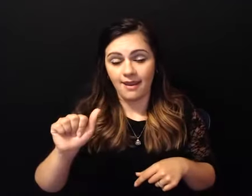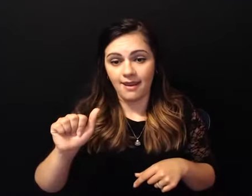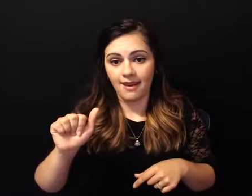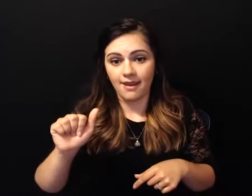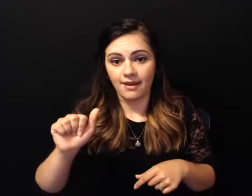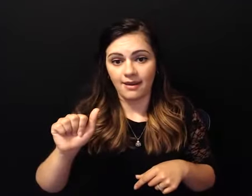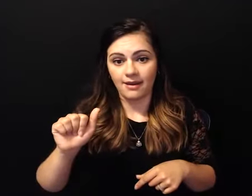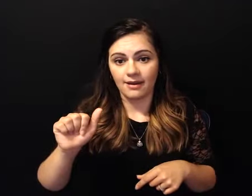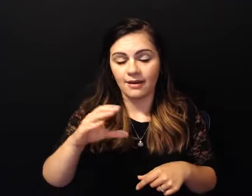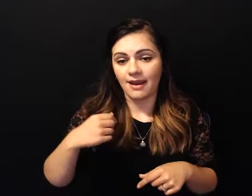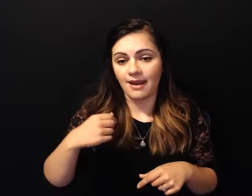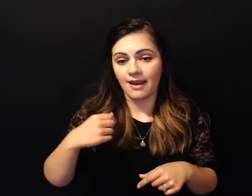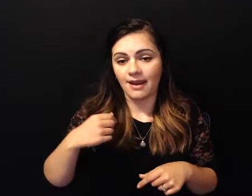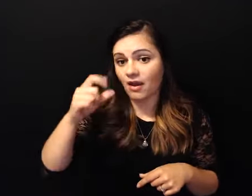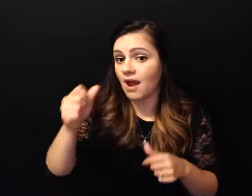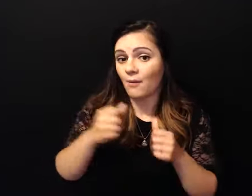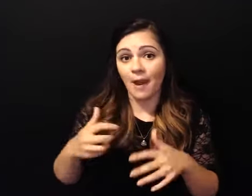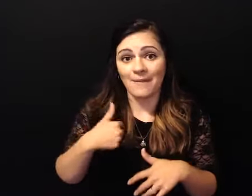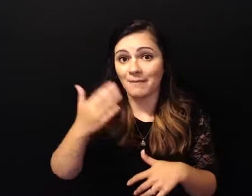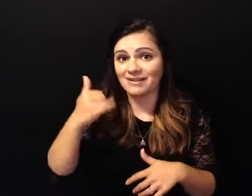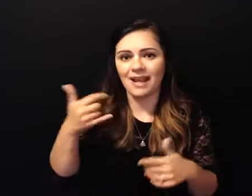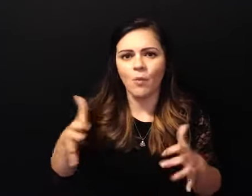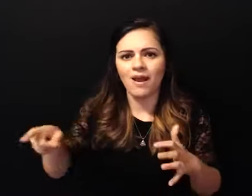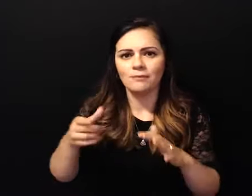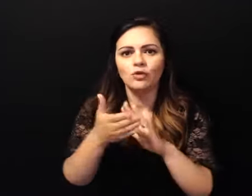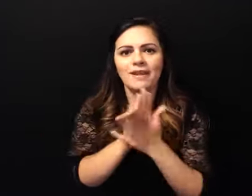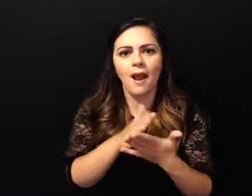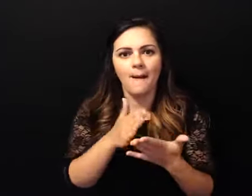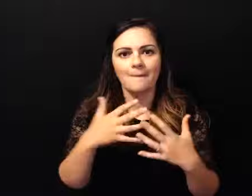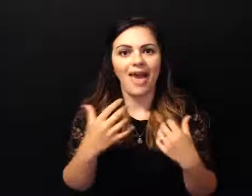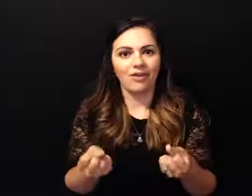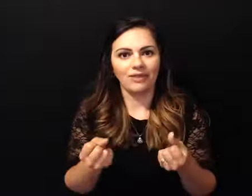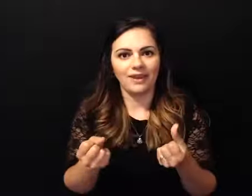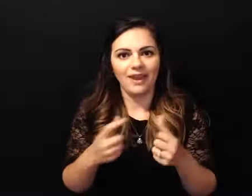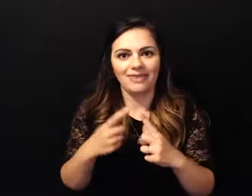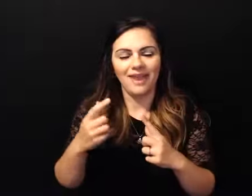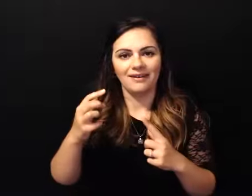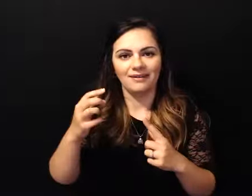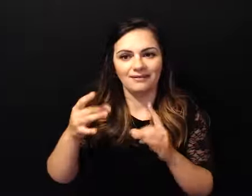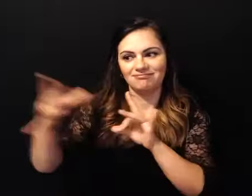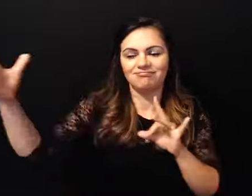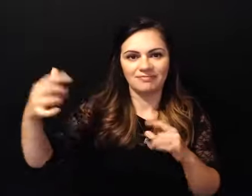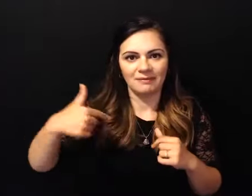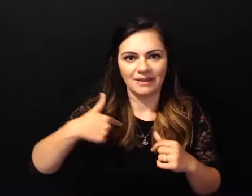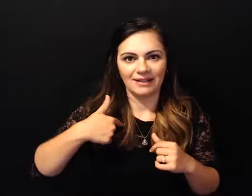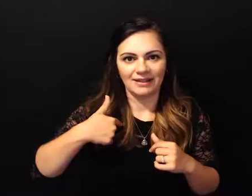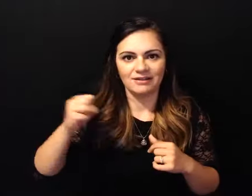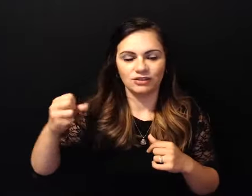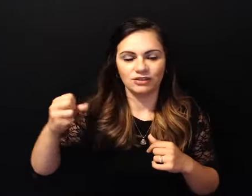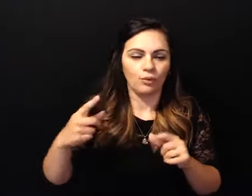leave uh he would get well and he would see how sick i am and he would go so i got sober um i did this a couple of times i had